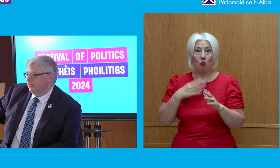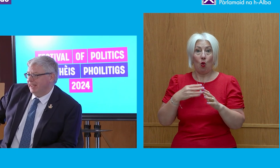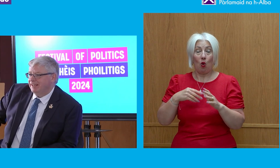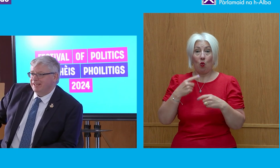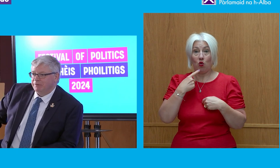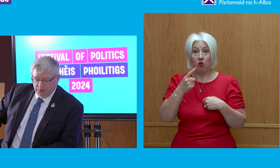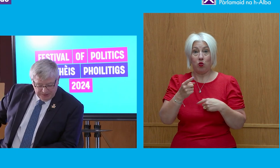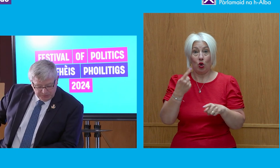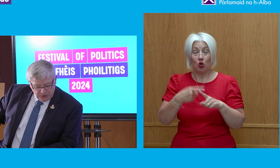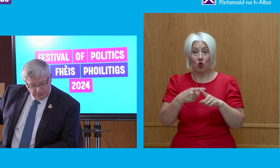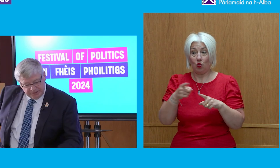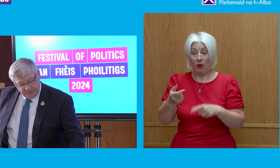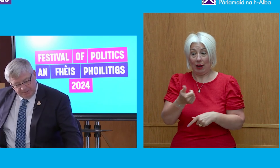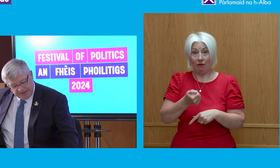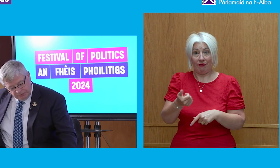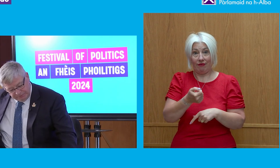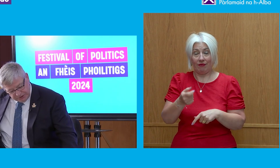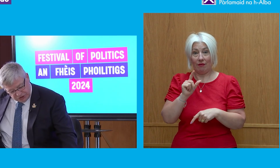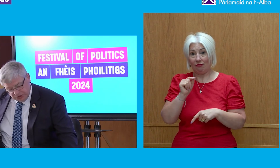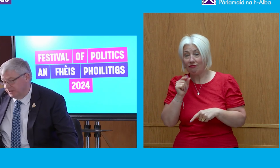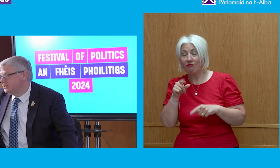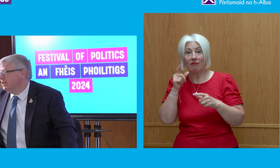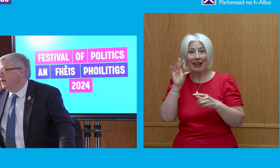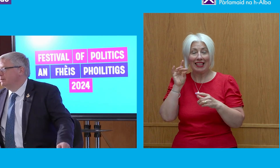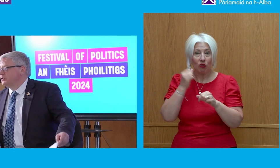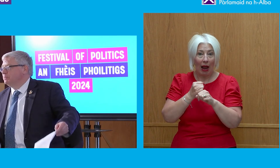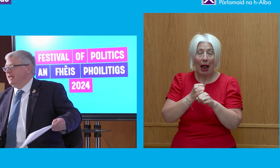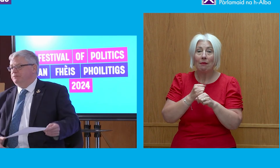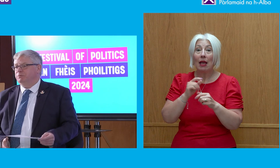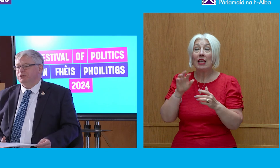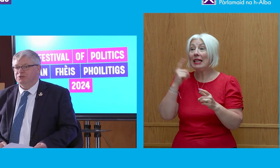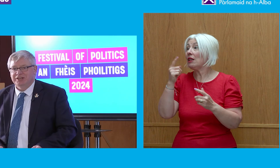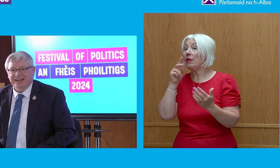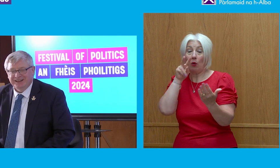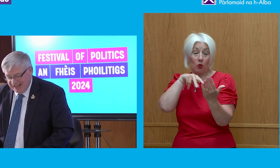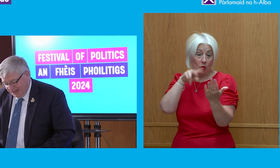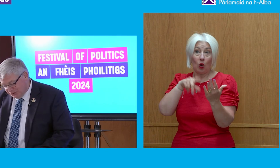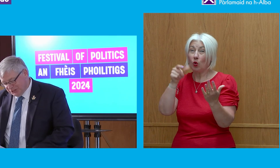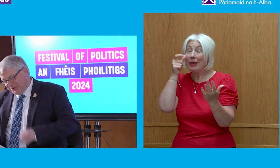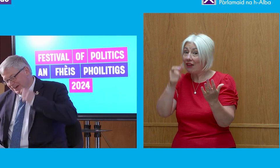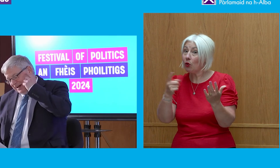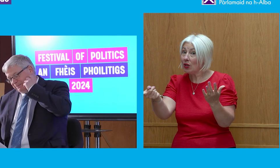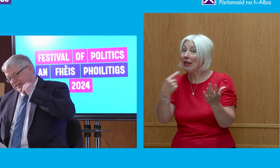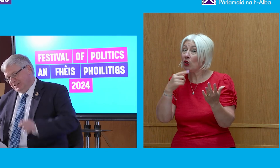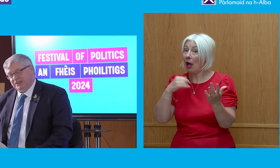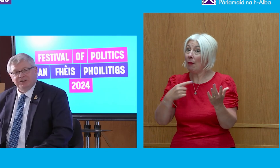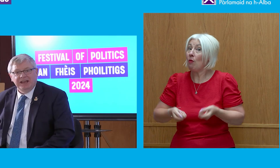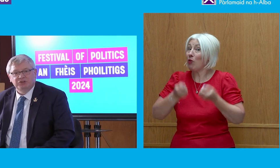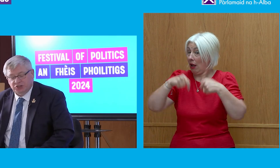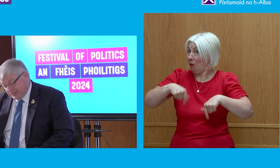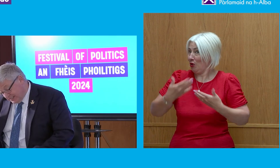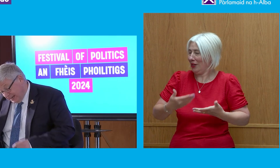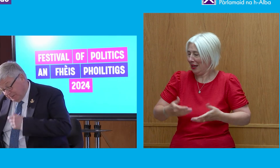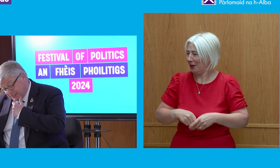something on there, it will be observed, and I may make reference to it, so be careful what you say. I would also like to